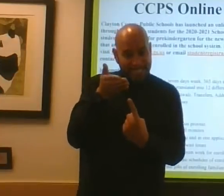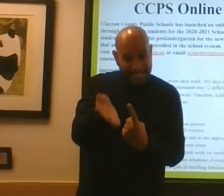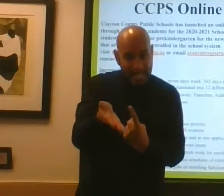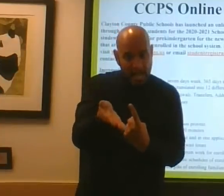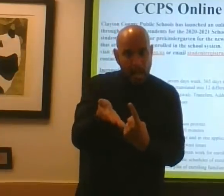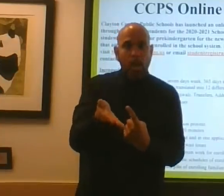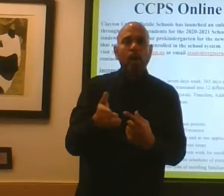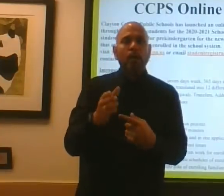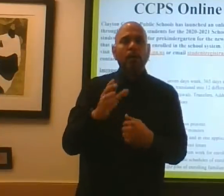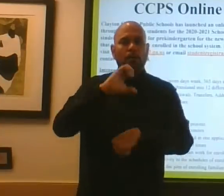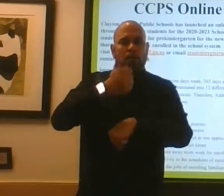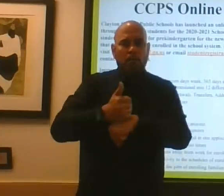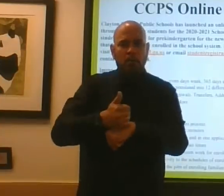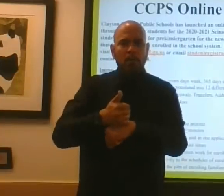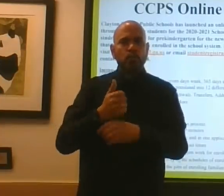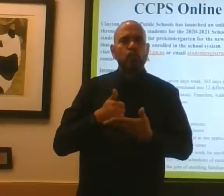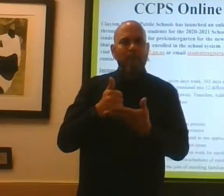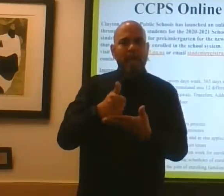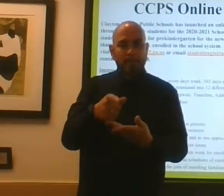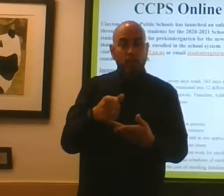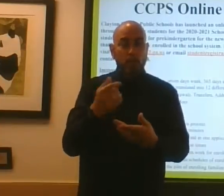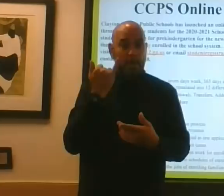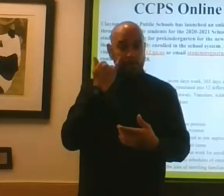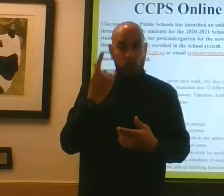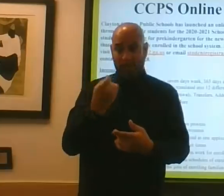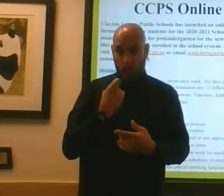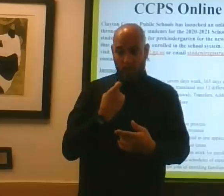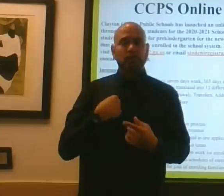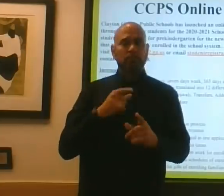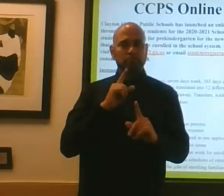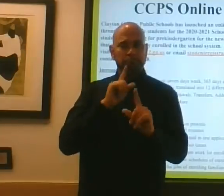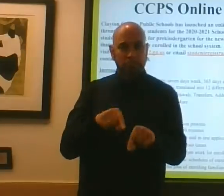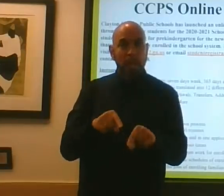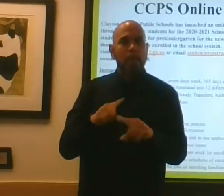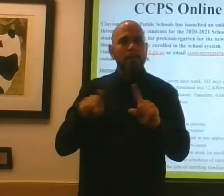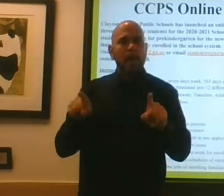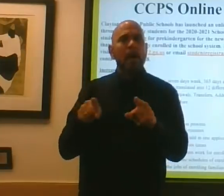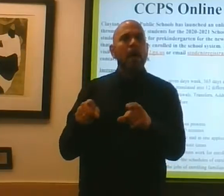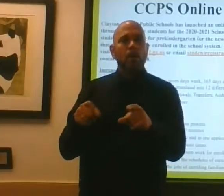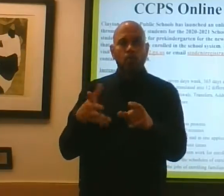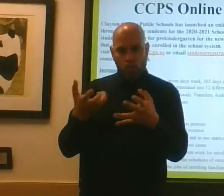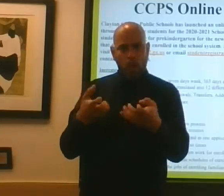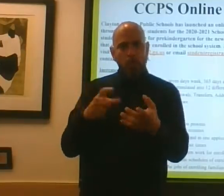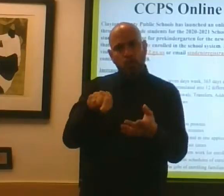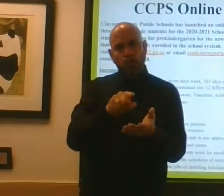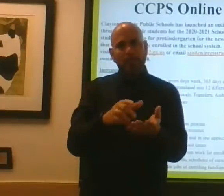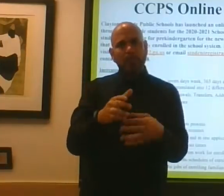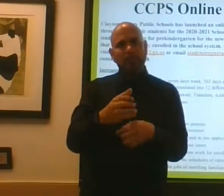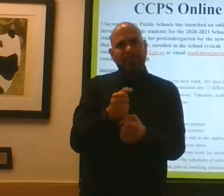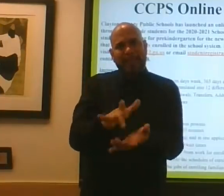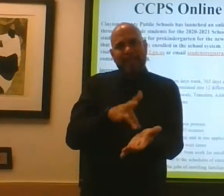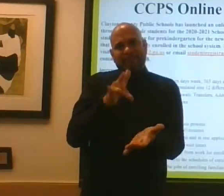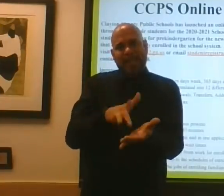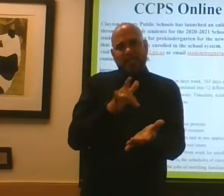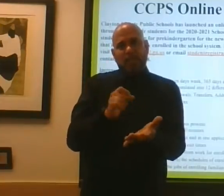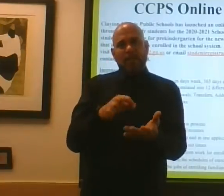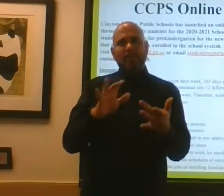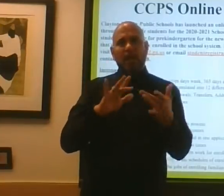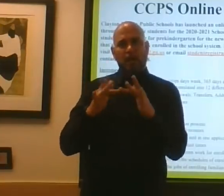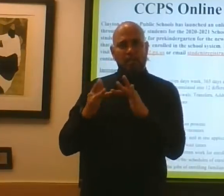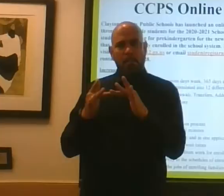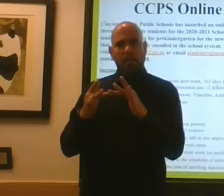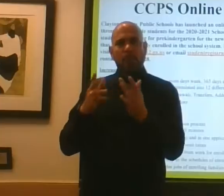questions or if you need answers. But we want all of you to take full advantage of the online registration